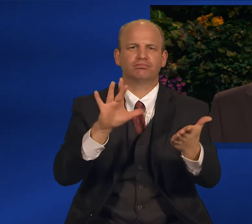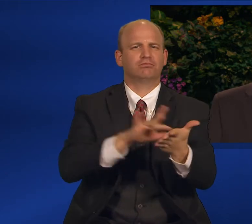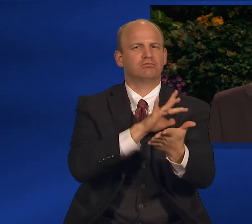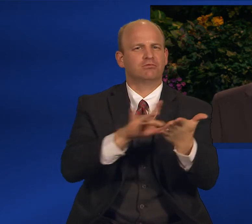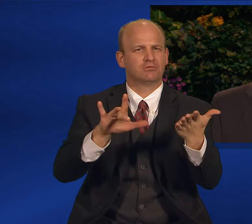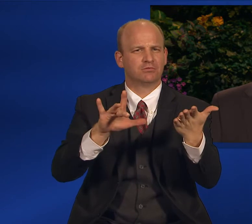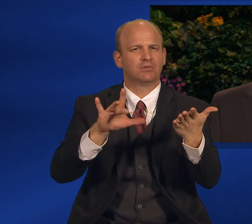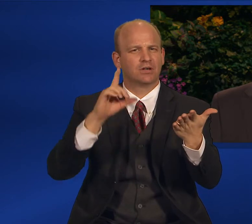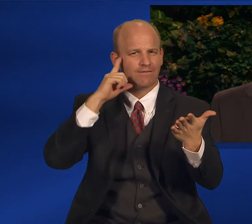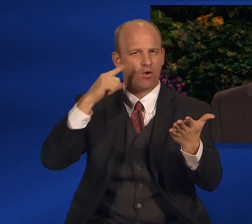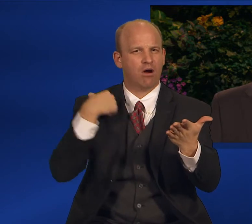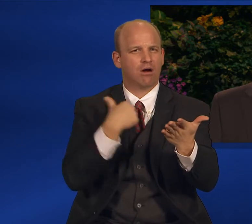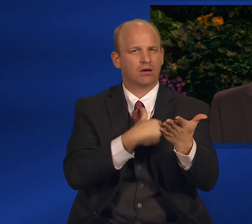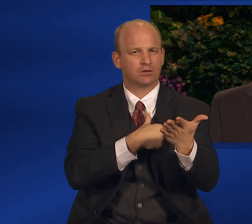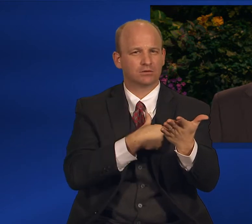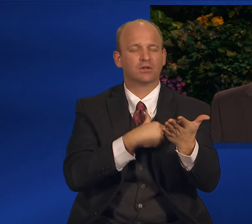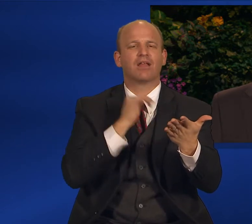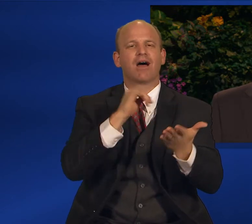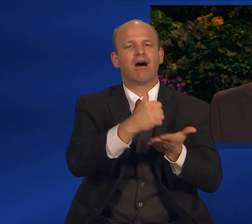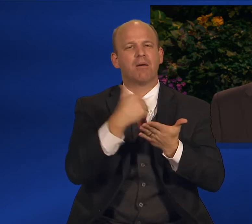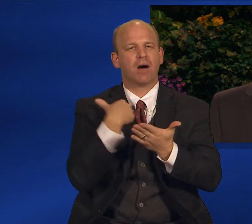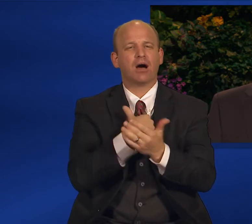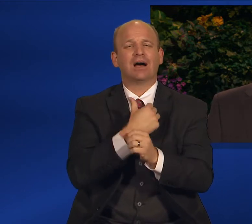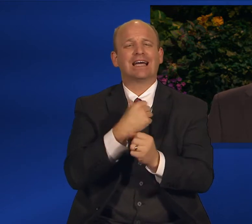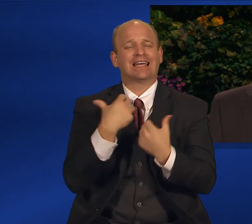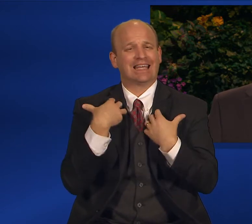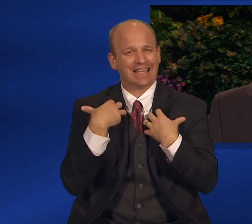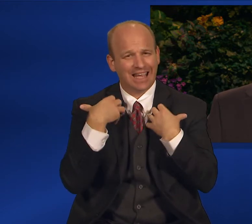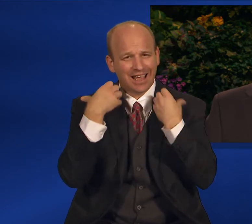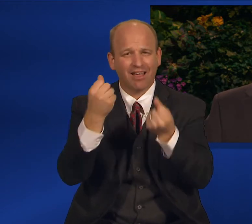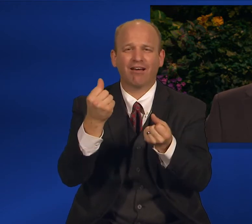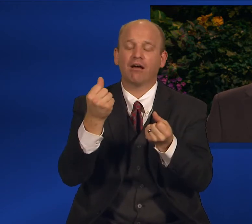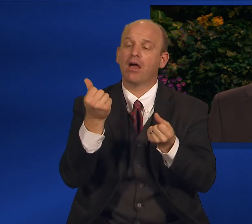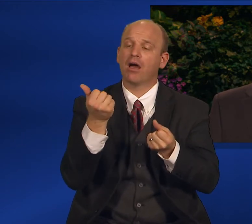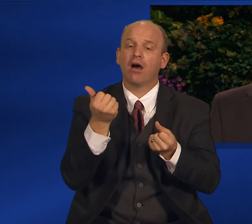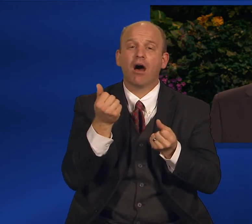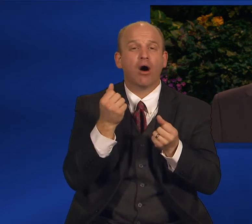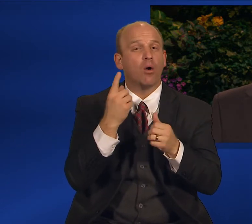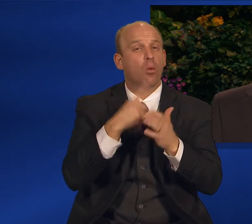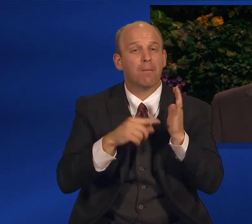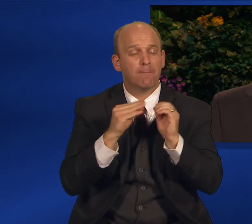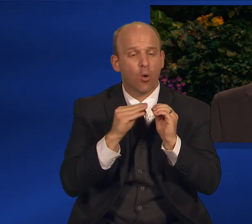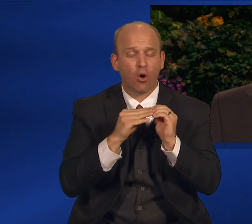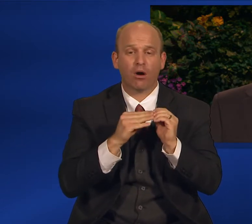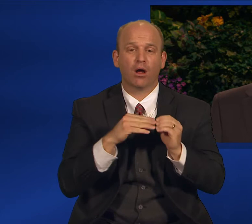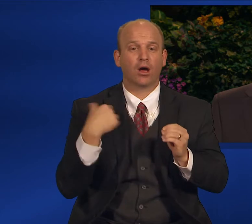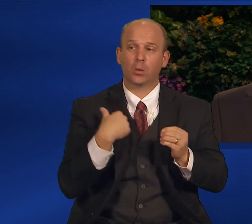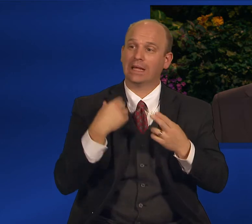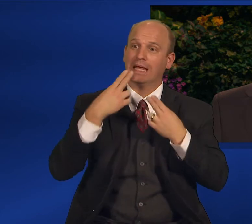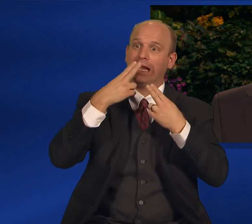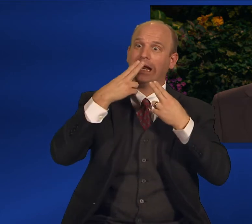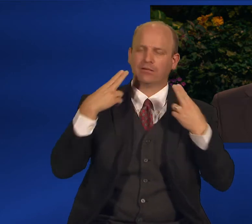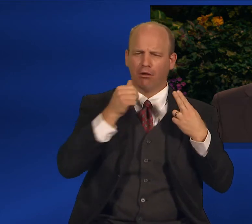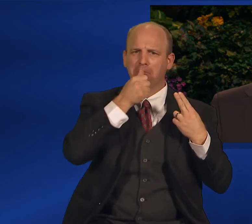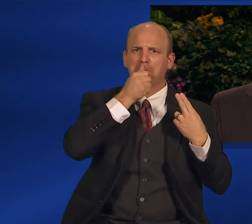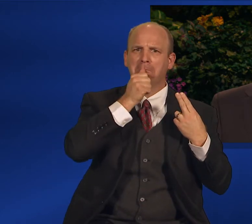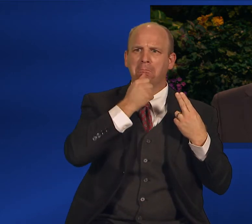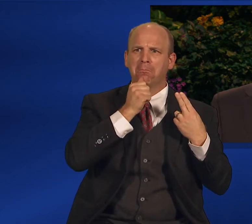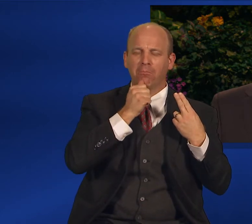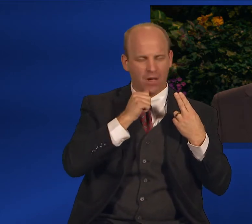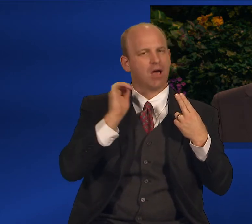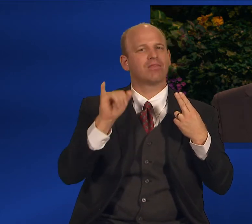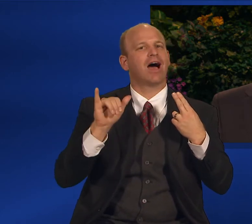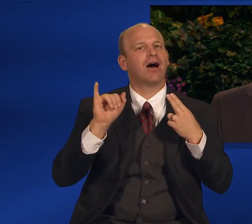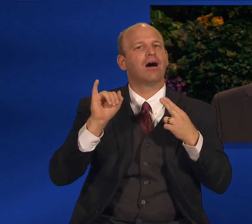us by healing and compensating us for any suffering we innocently endure. For,